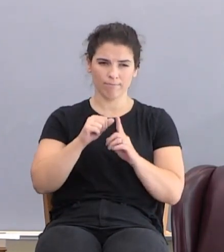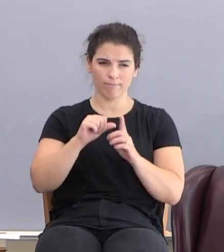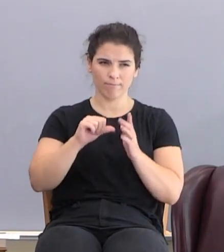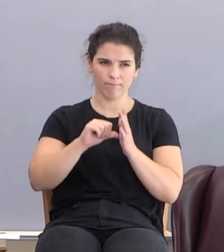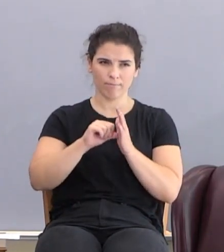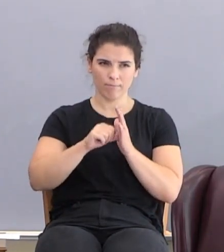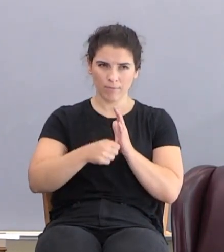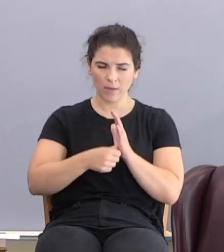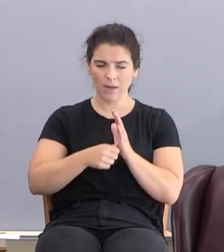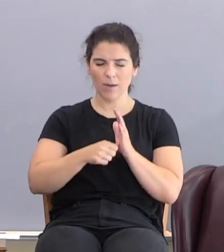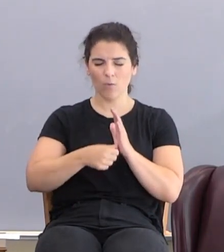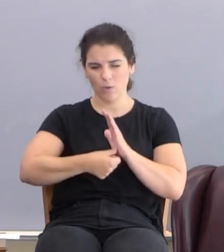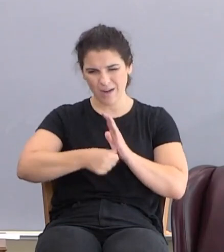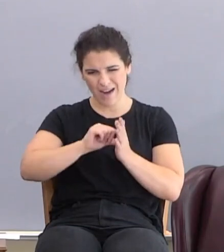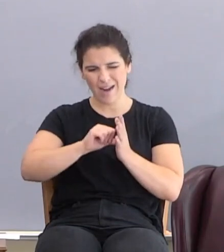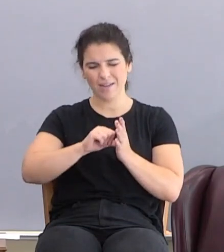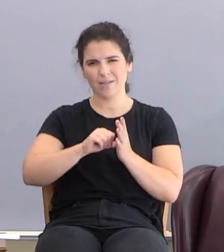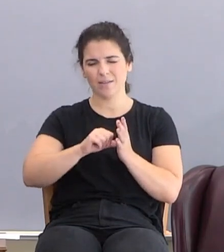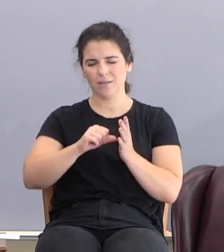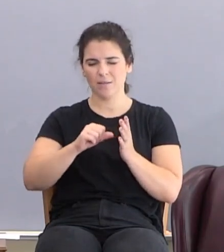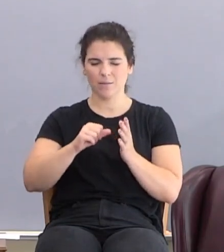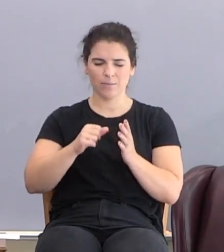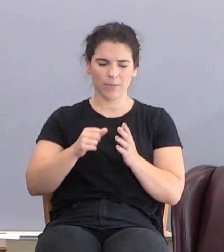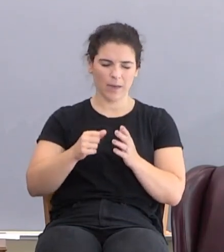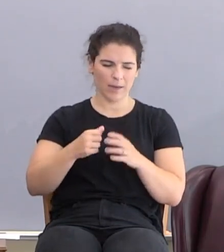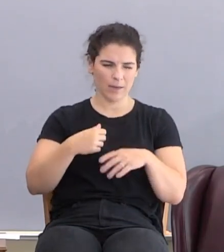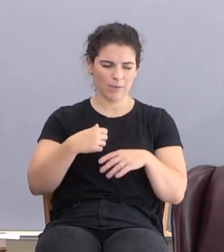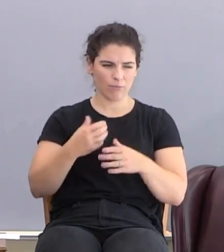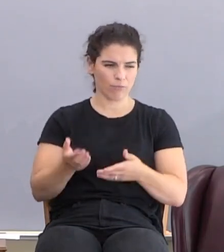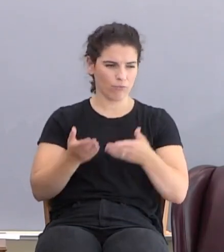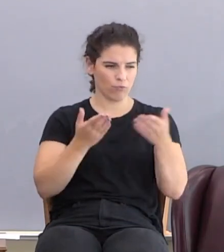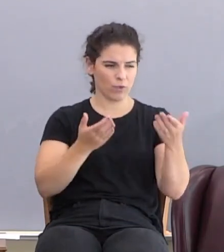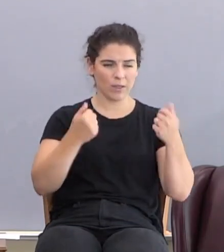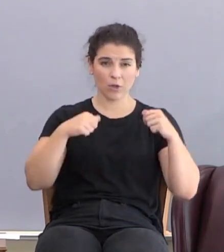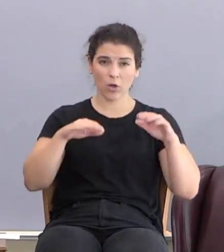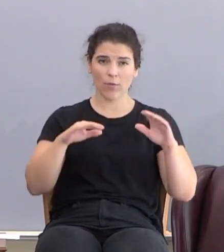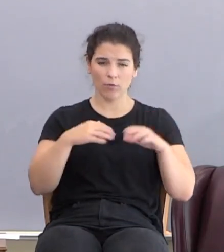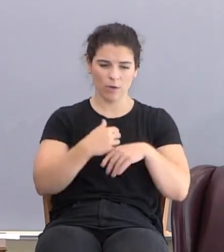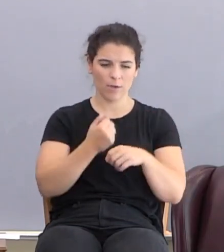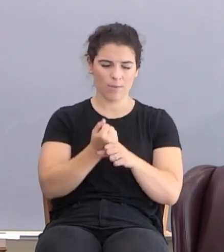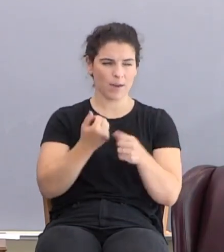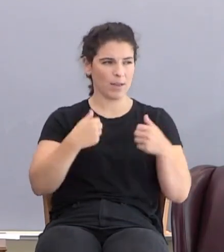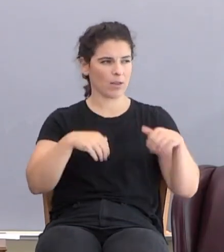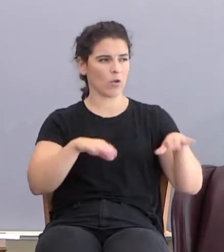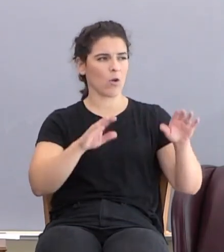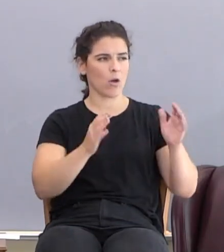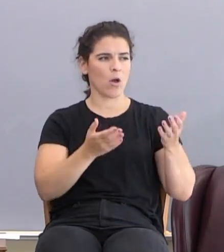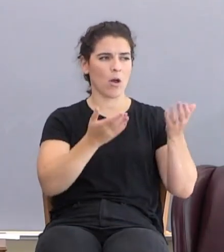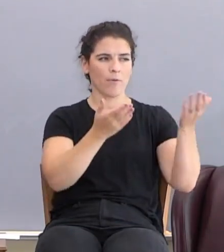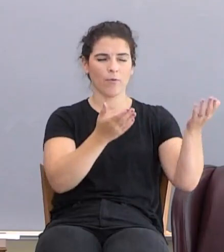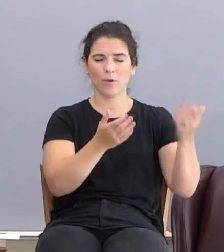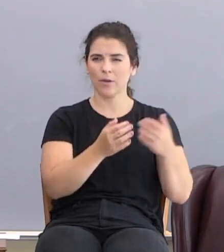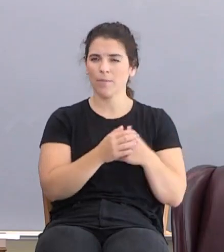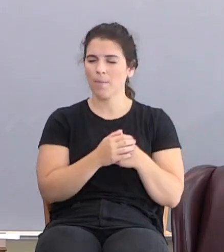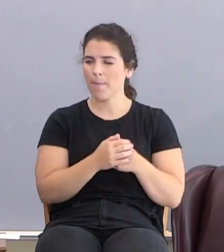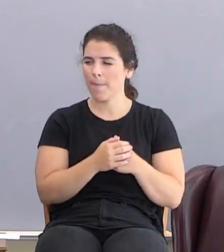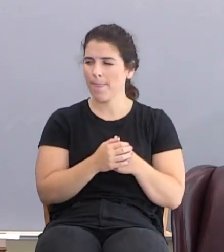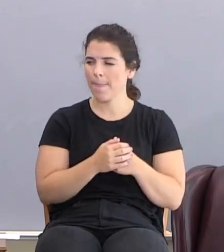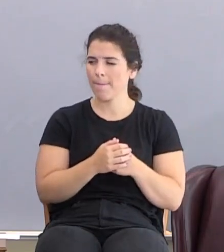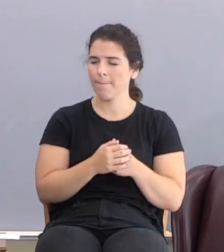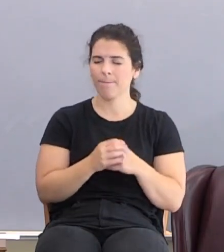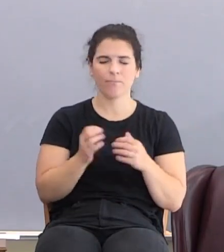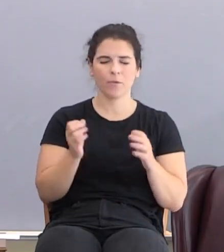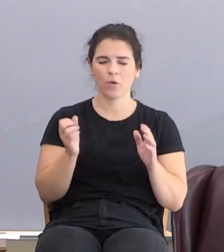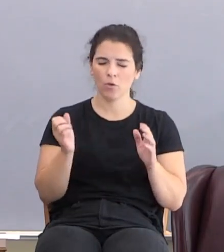in bringing the offering, in making the offering. You got Genesis 4? Go back to